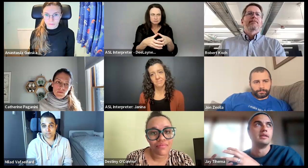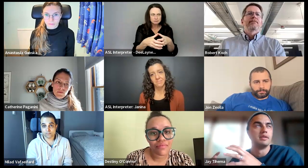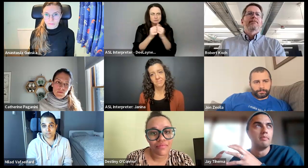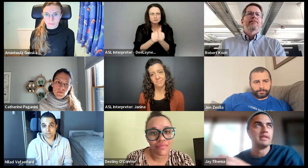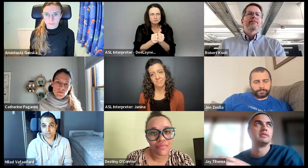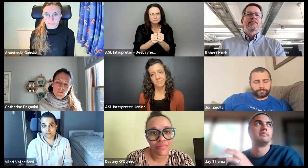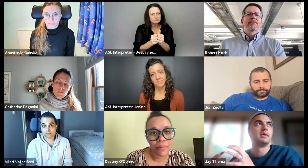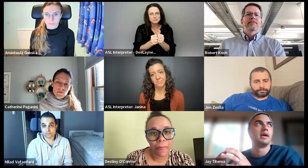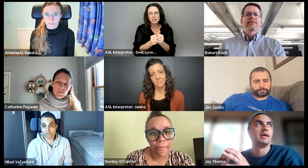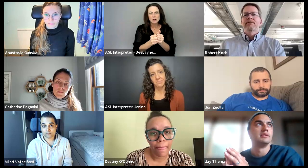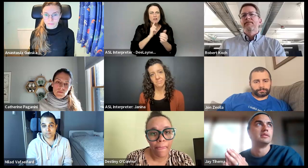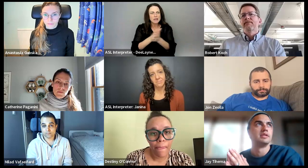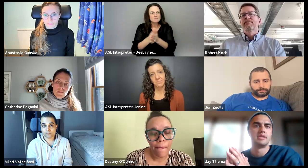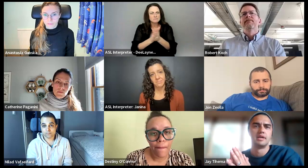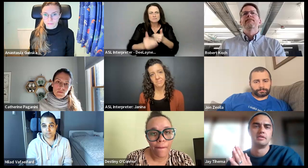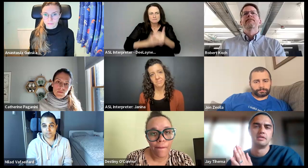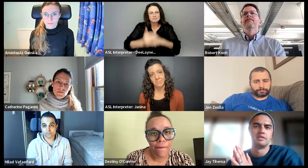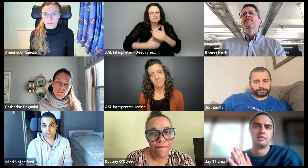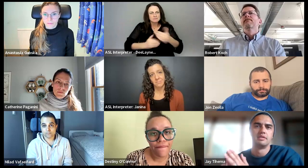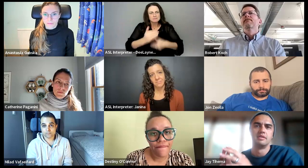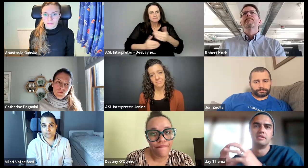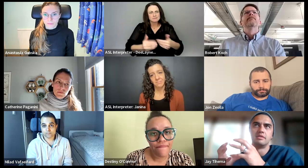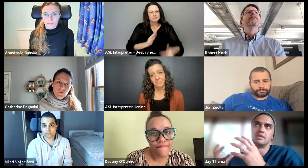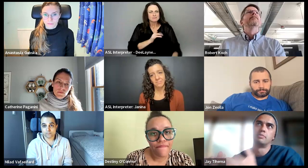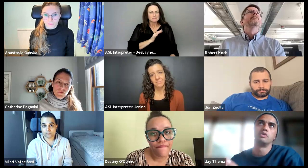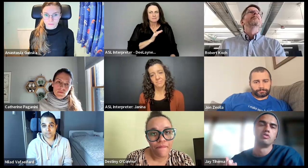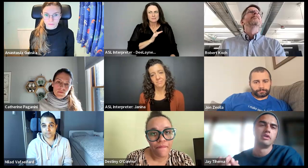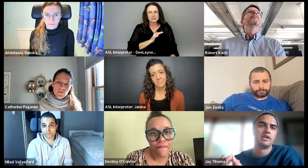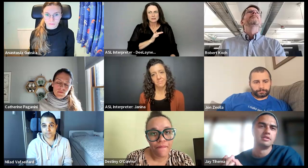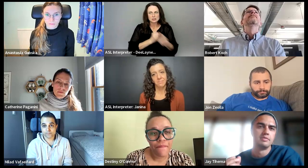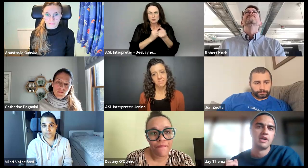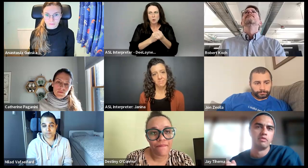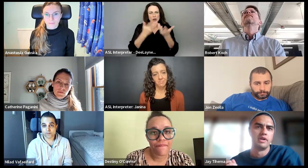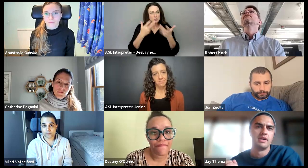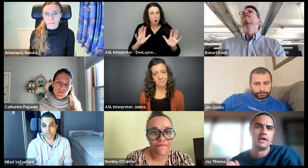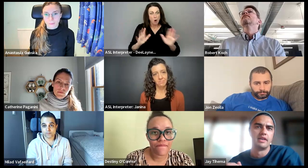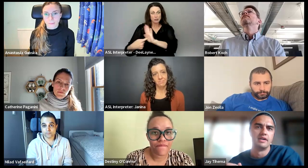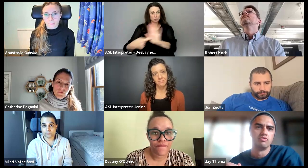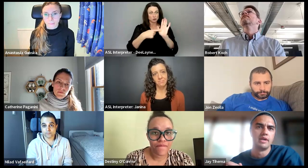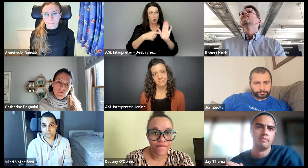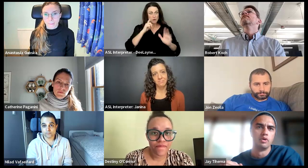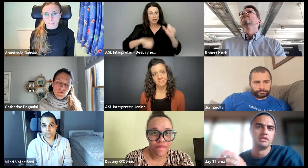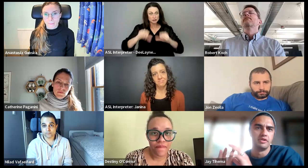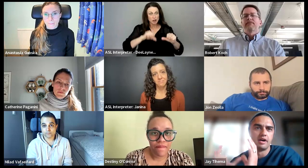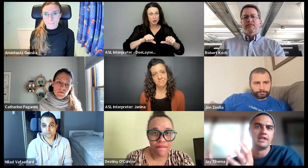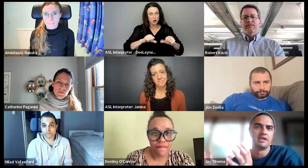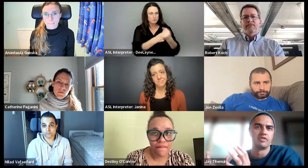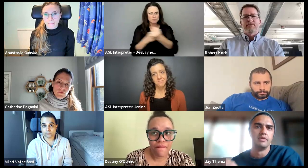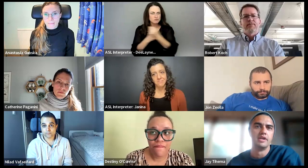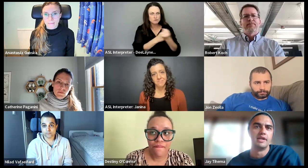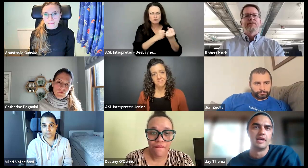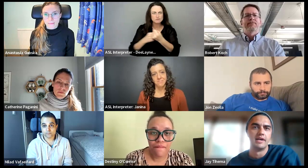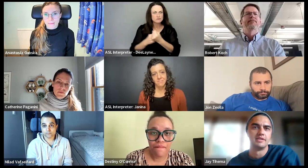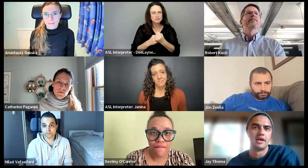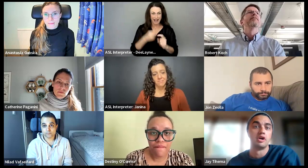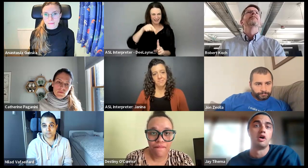and the momentum and just the support you already are demonstrating for one another is really important to that idea of